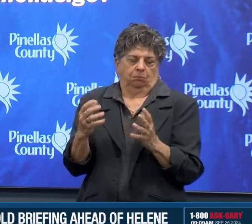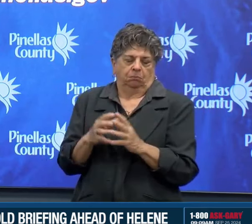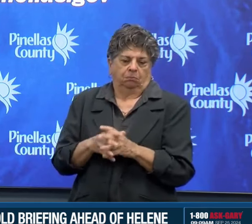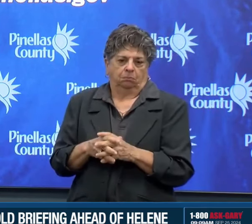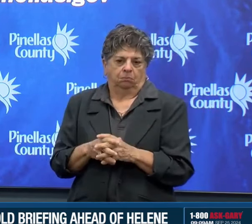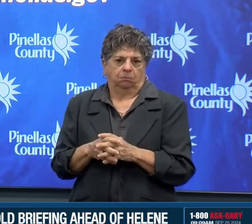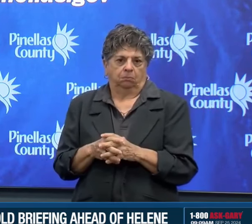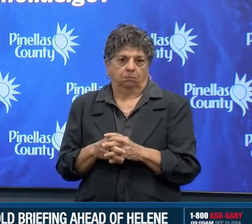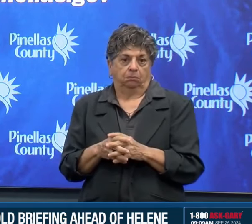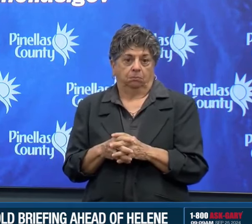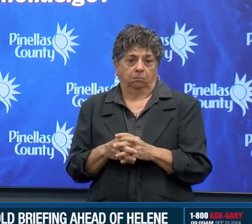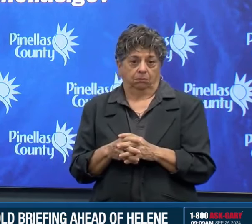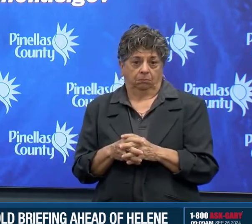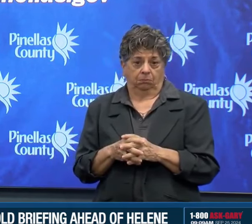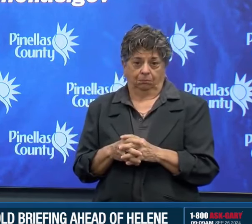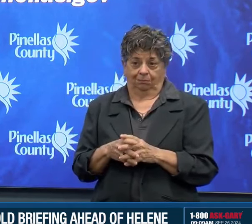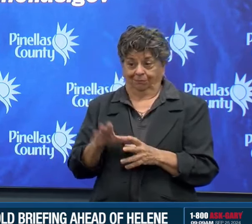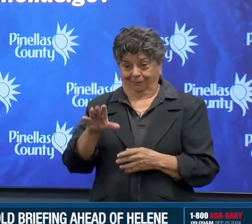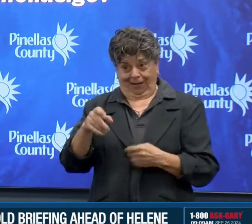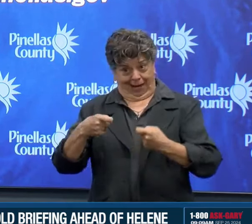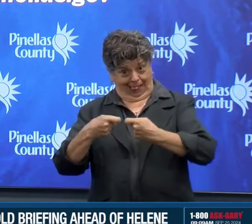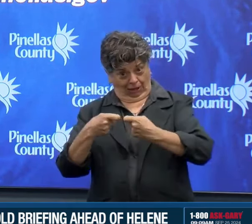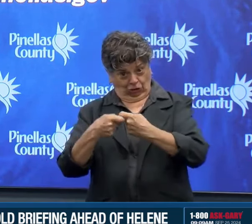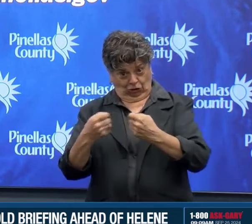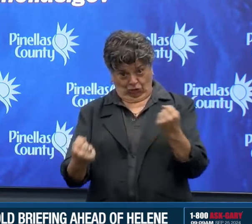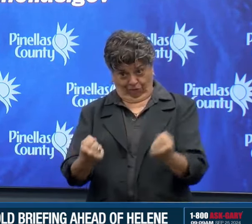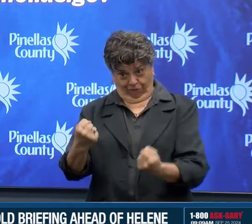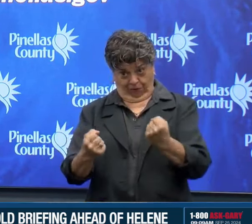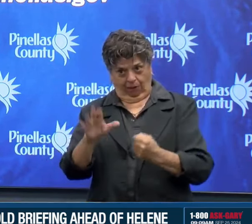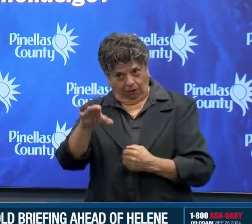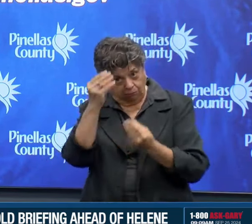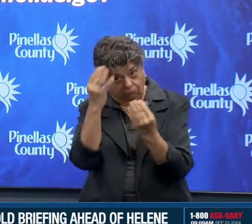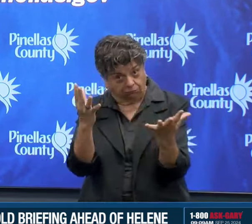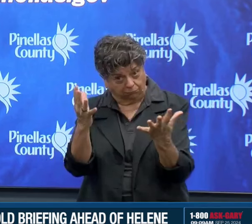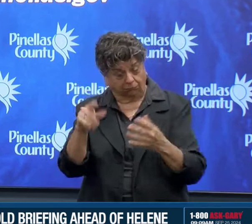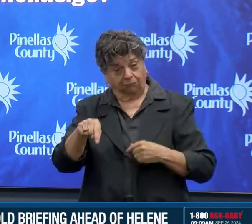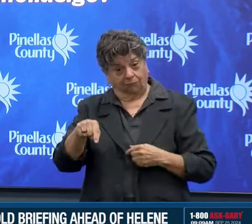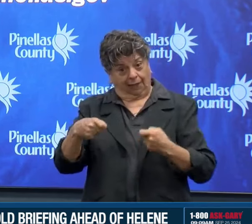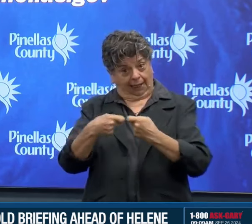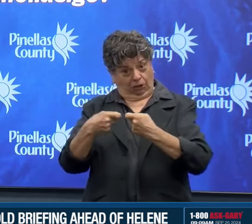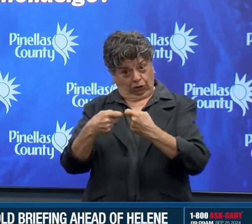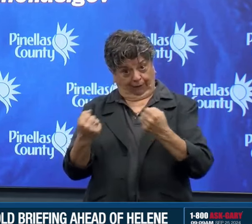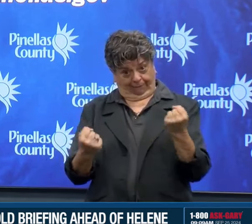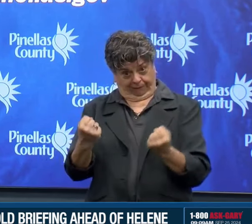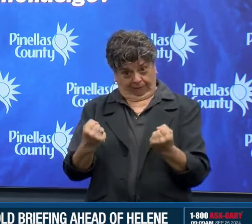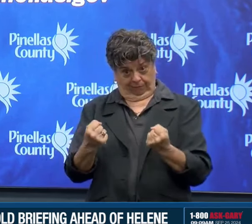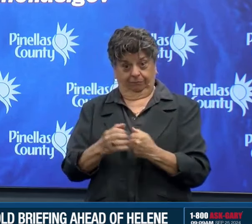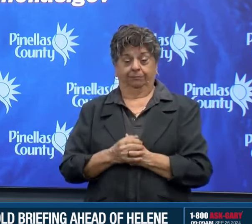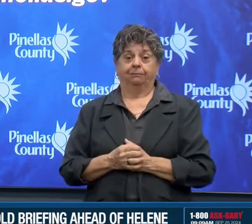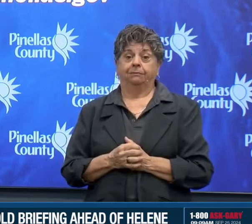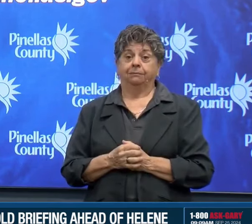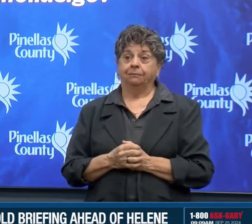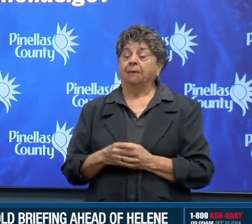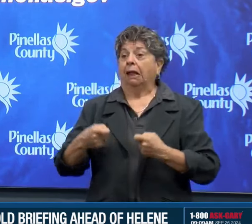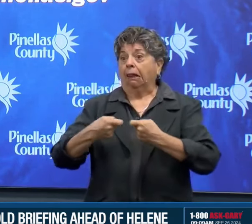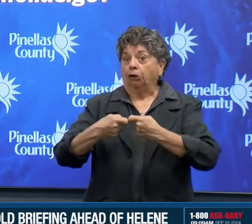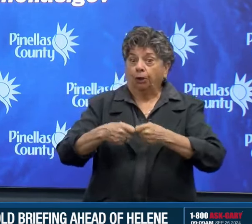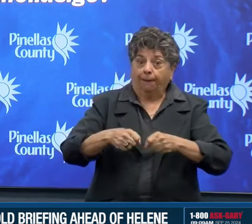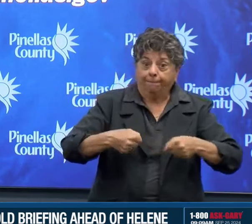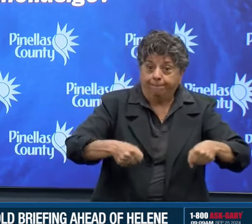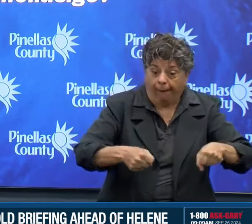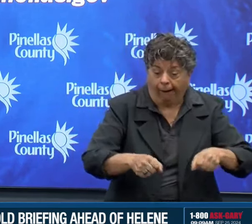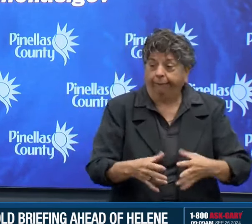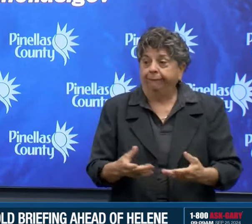vehicles or golf carts or even those electric bikes that have lithium ion batteries,